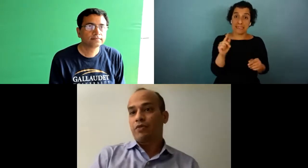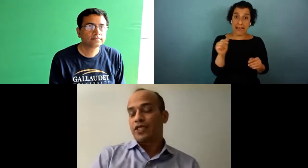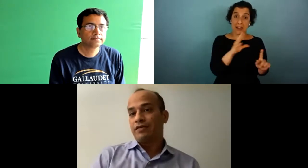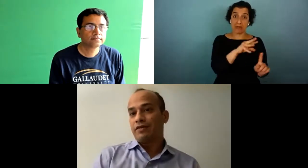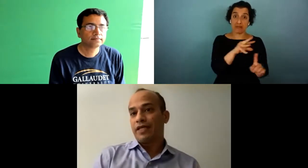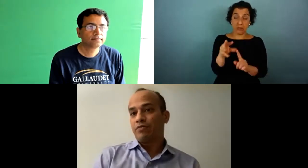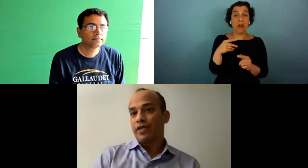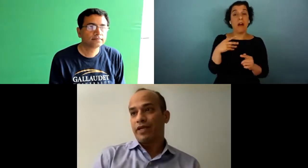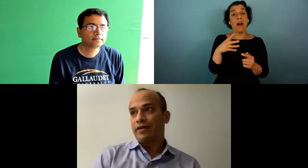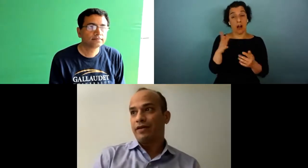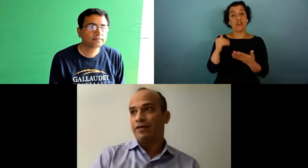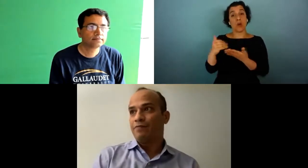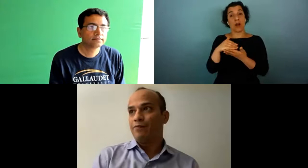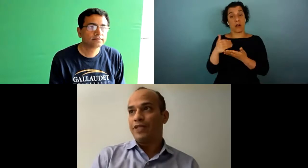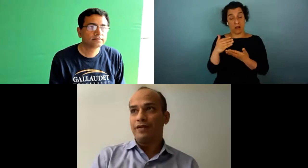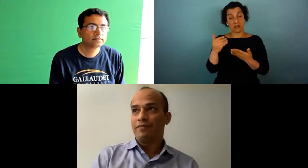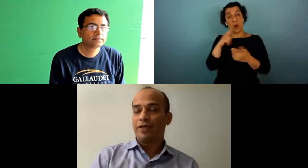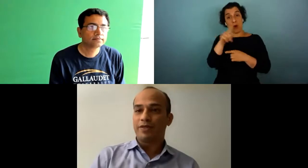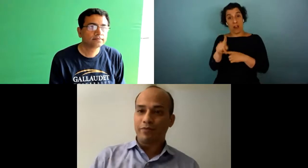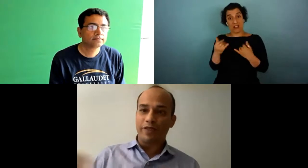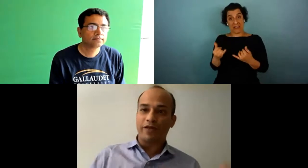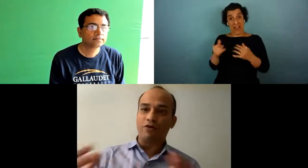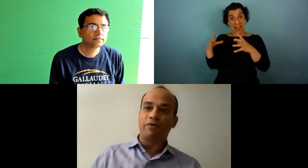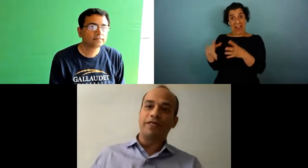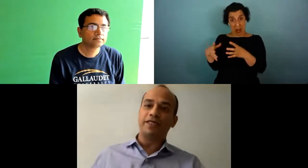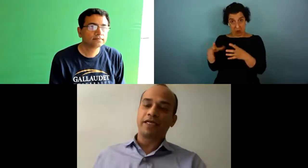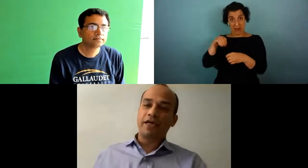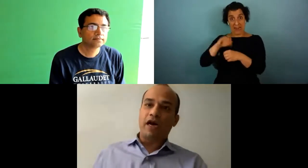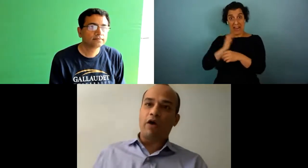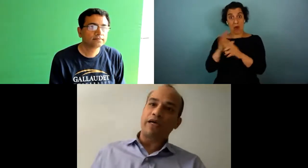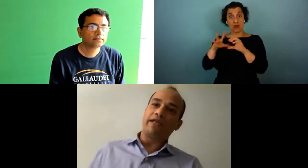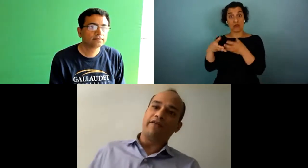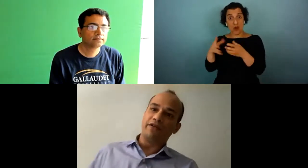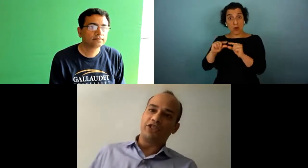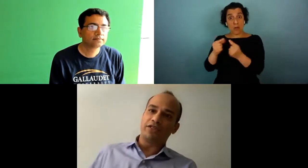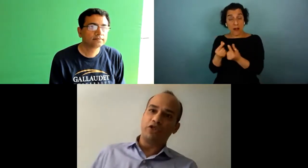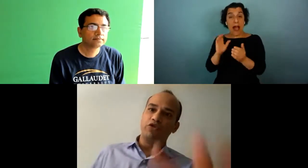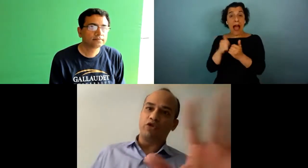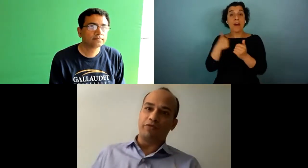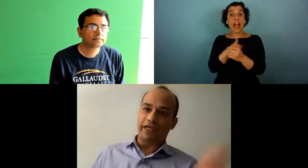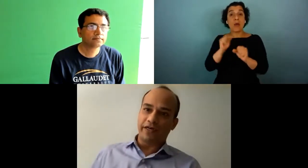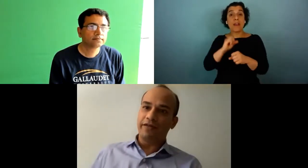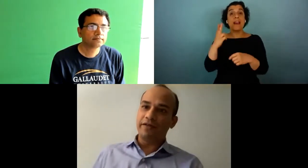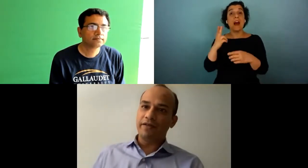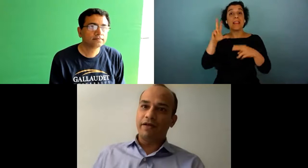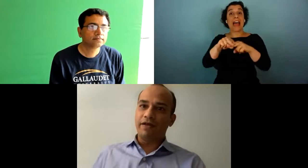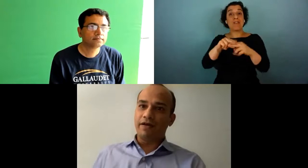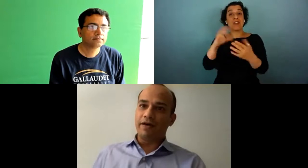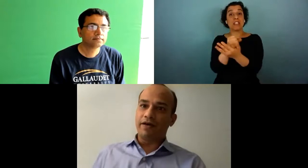so a question that is burning uh within us within our group is how can we leverage youtube data